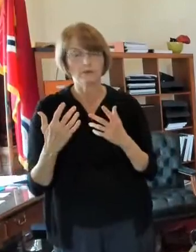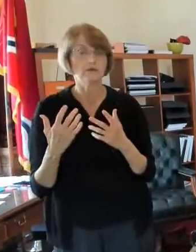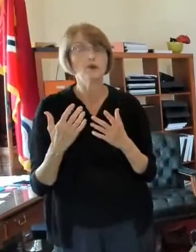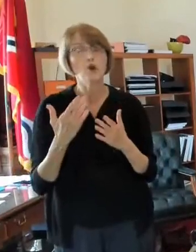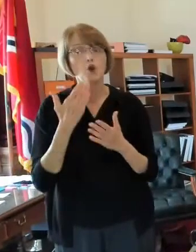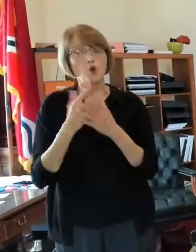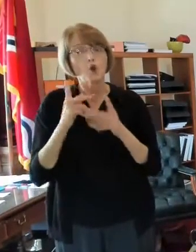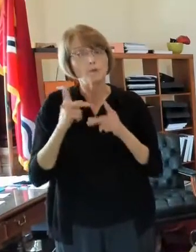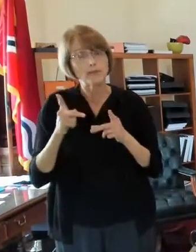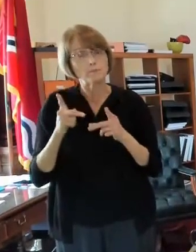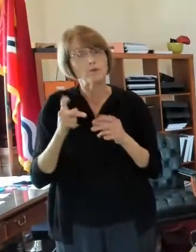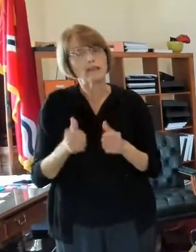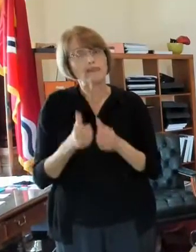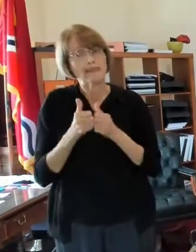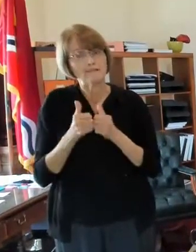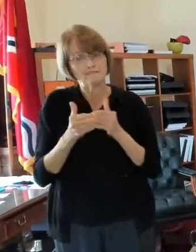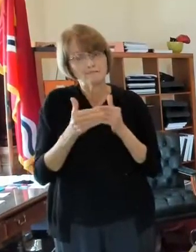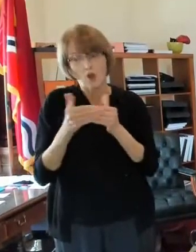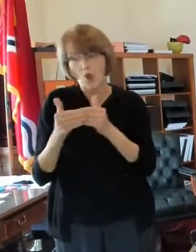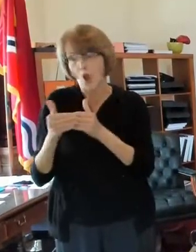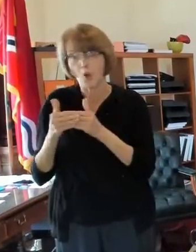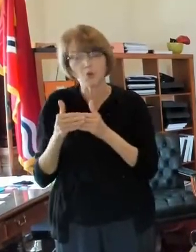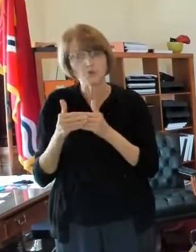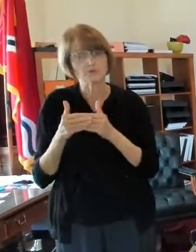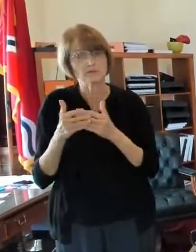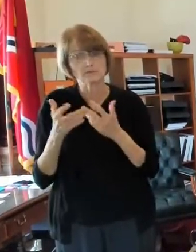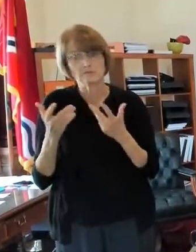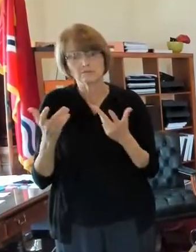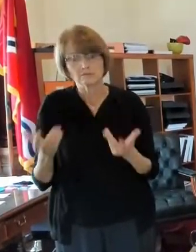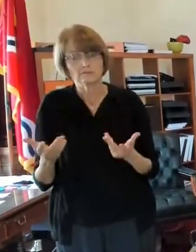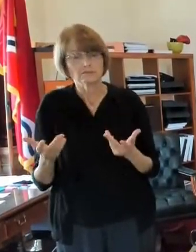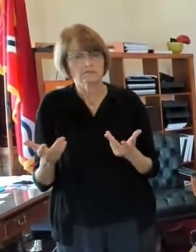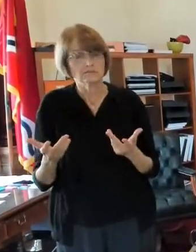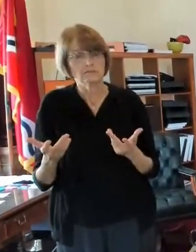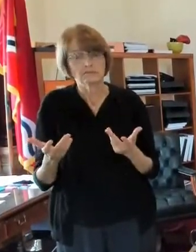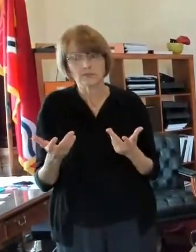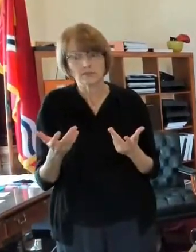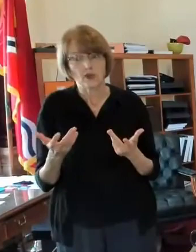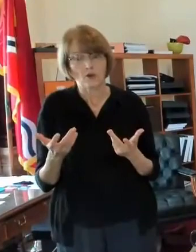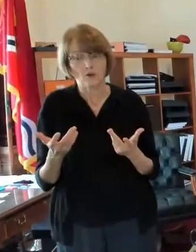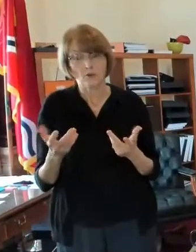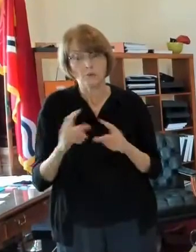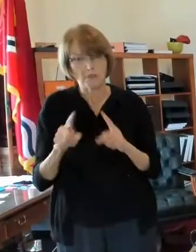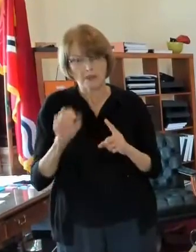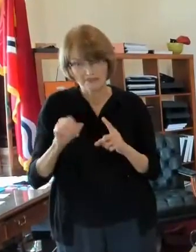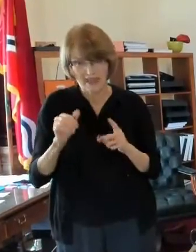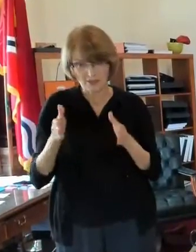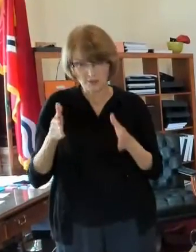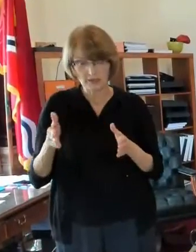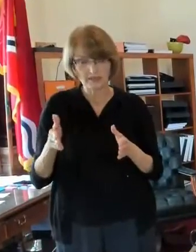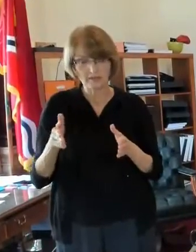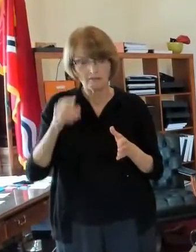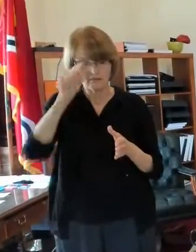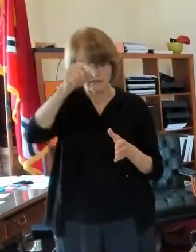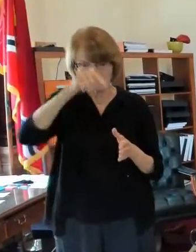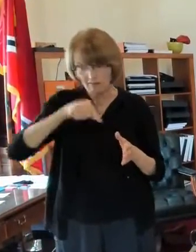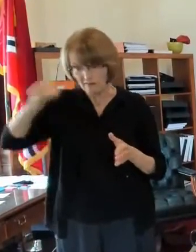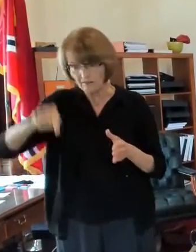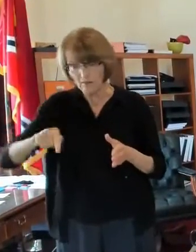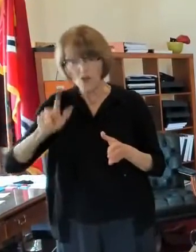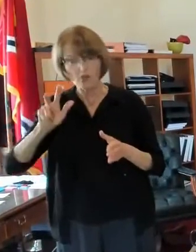living on that block with one two three uh buildings that are in terrible shape so we began